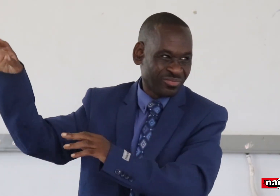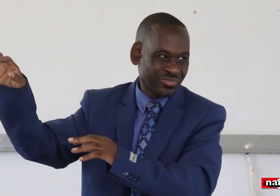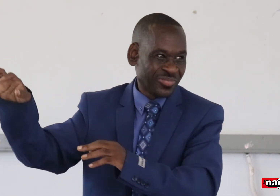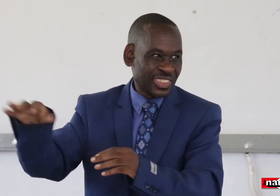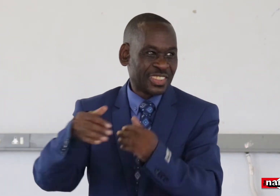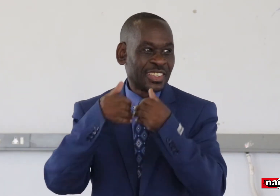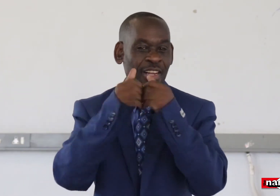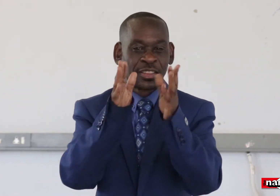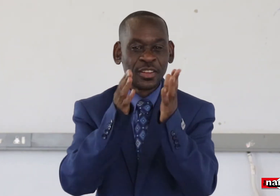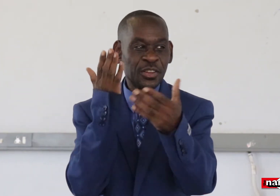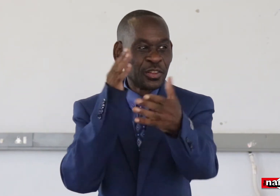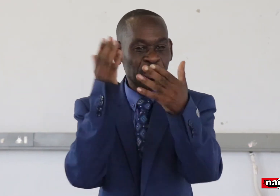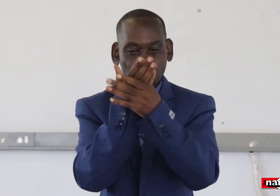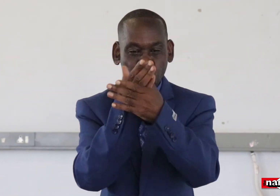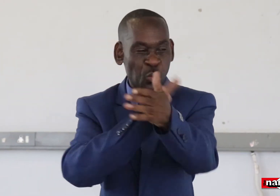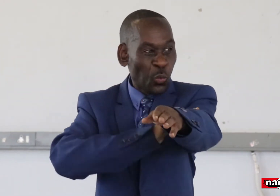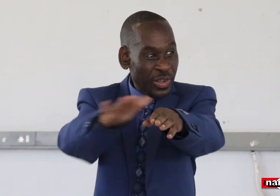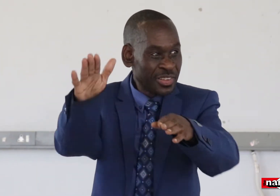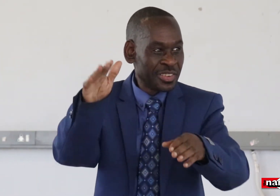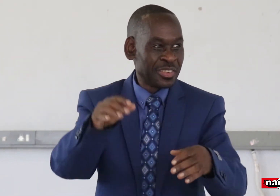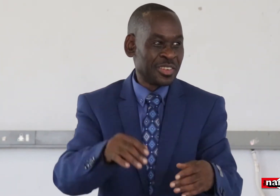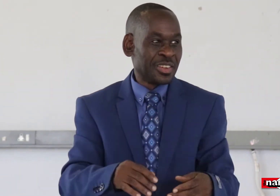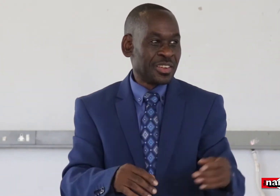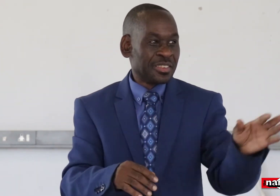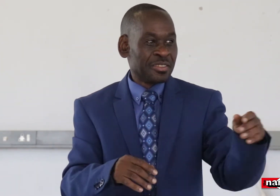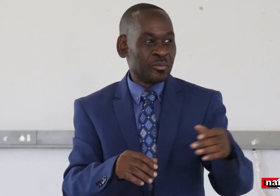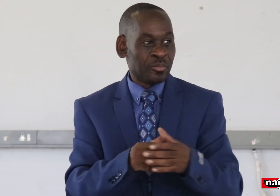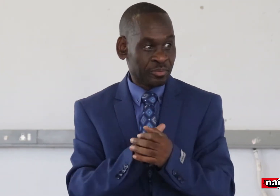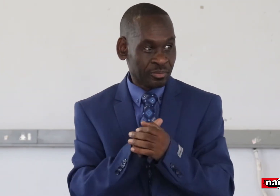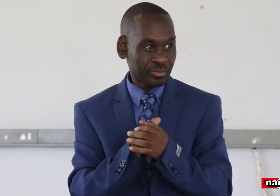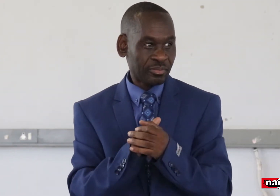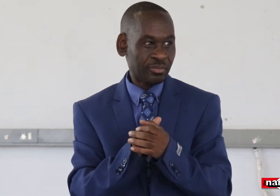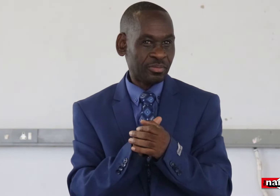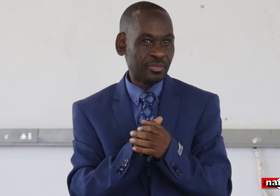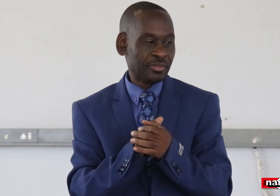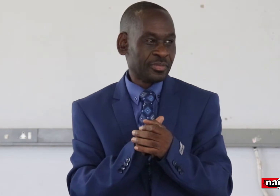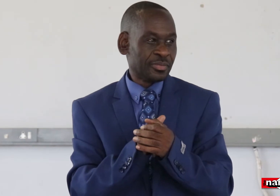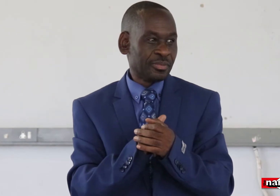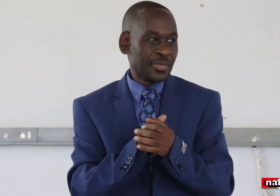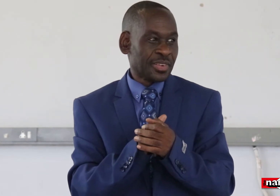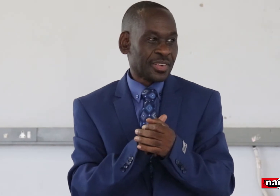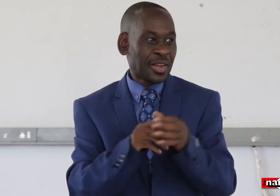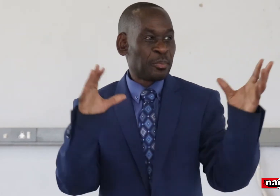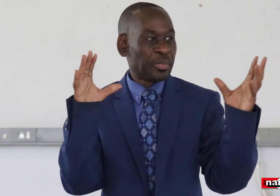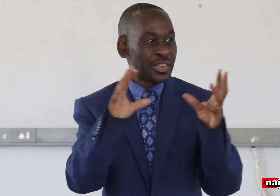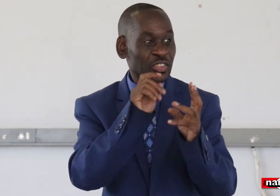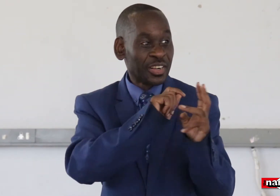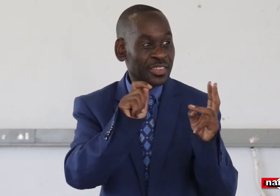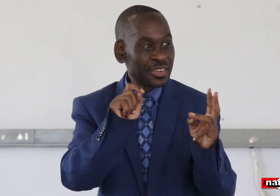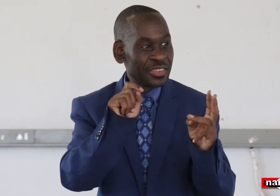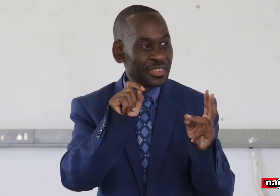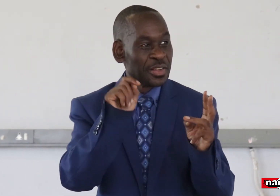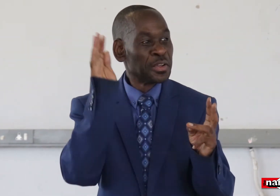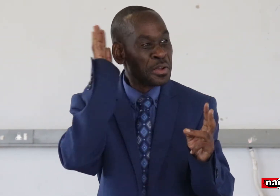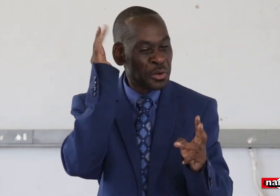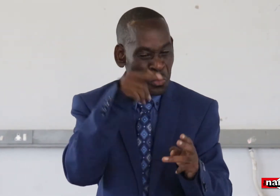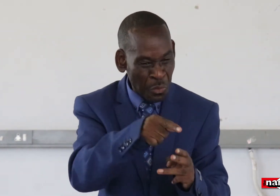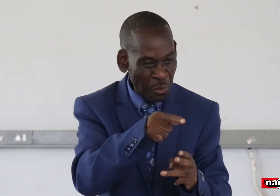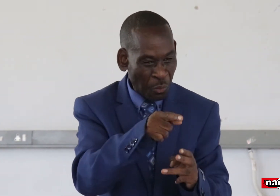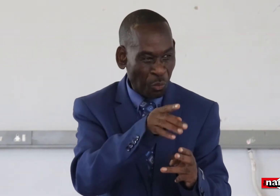Even the board members says that, no, this is just a way of personal interest. was not in the interest of decision